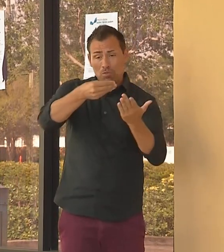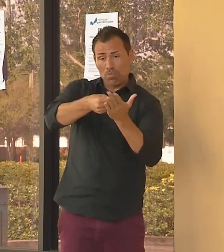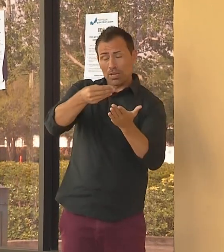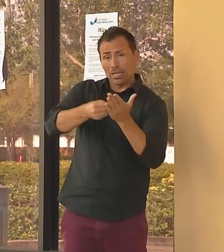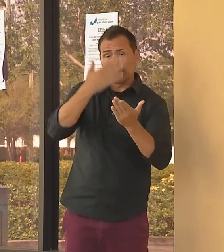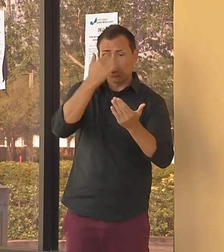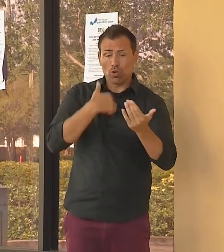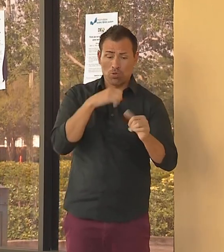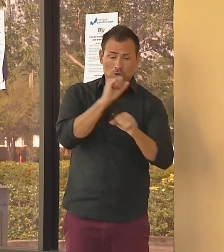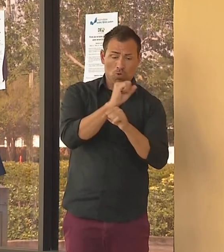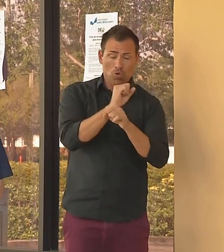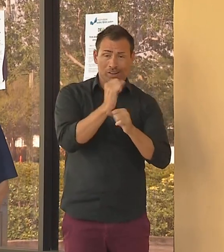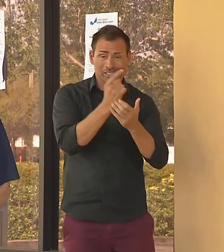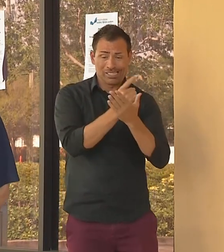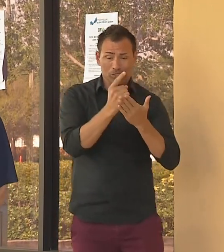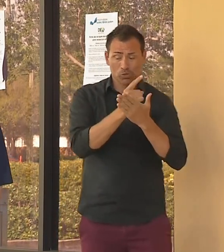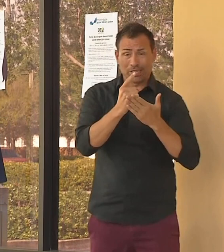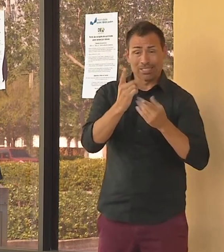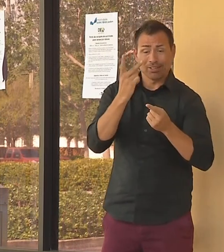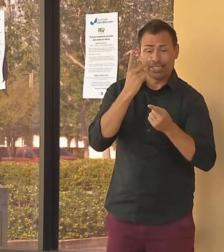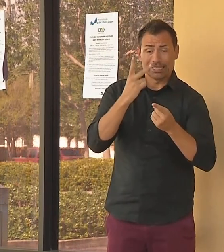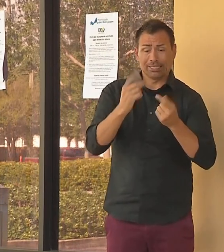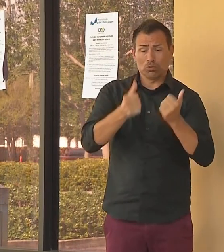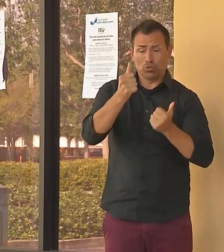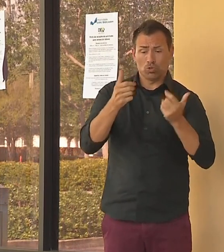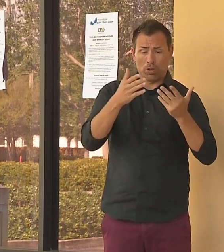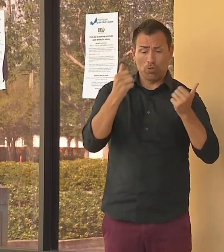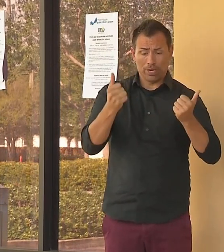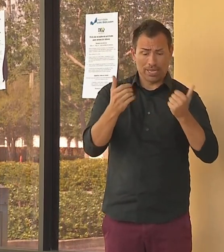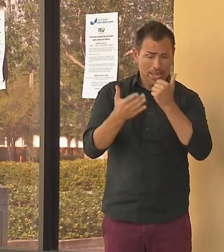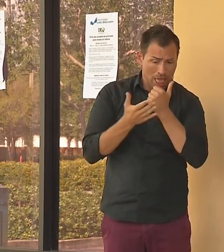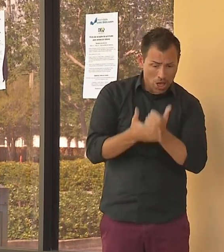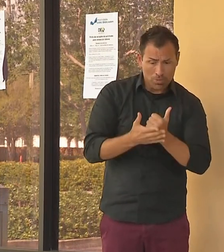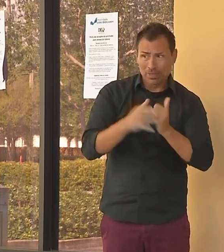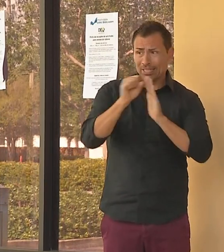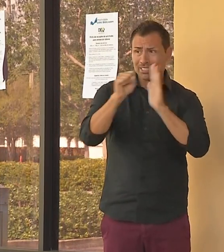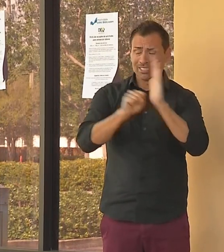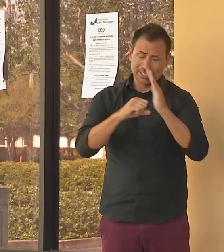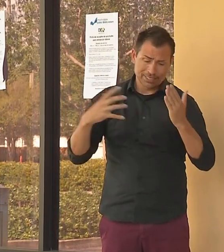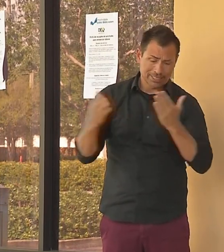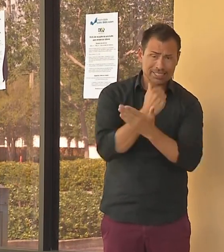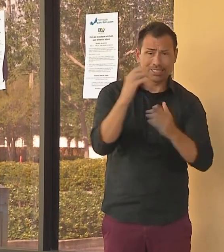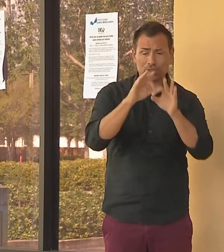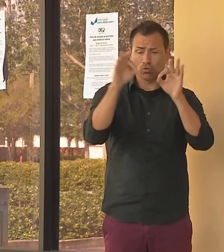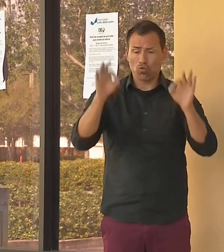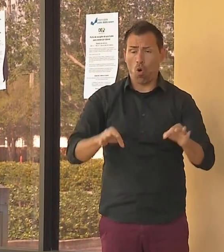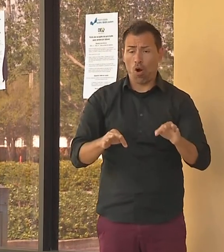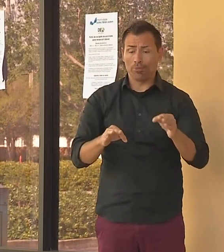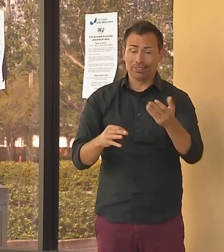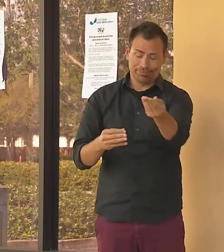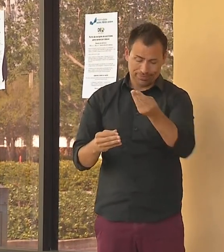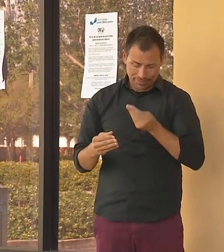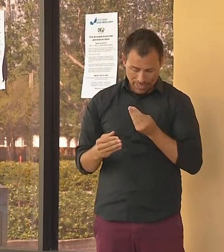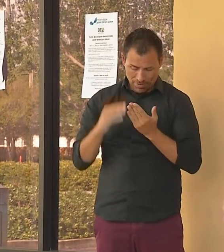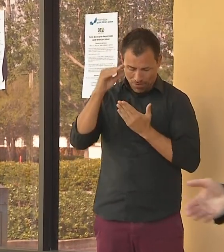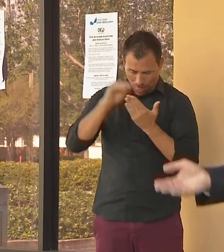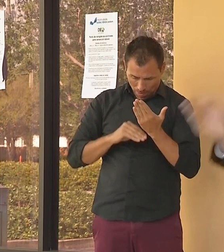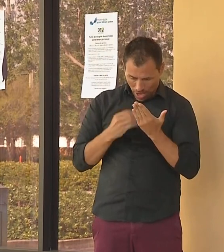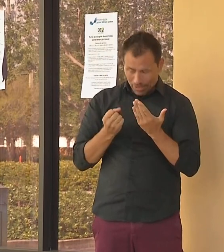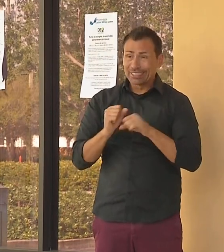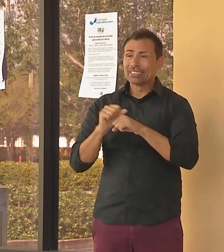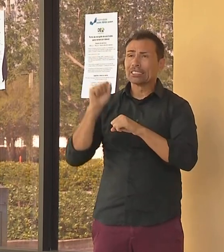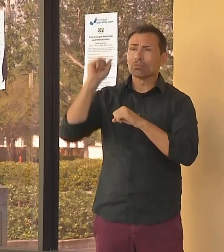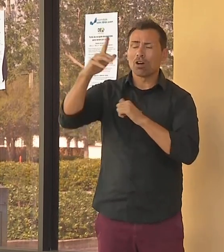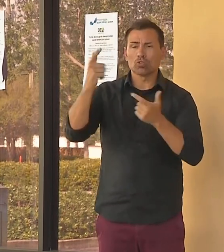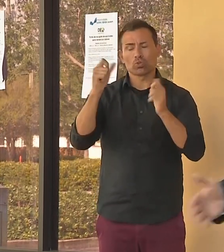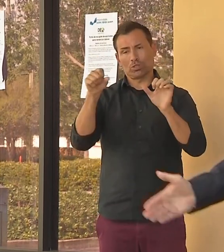to try to see which way we can help the state get these unemployment compensation forms and applications to them as quickly as possible so that